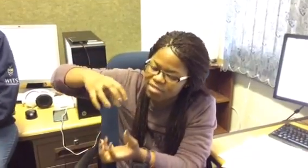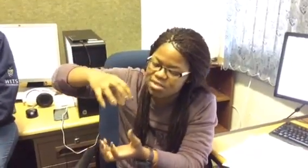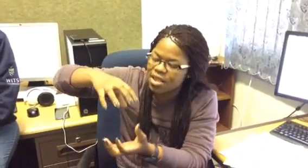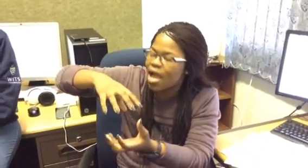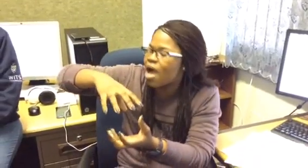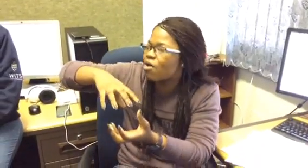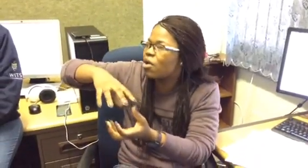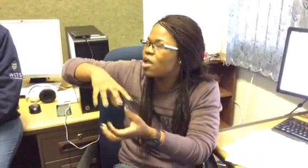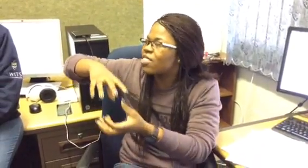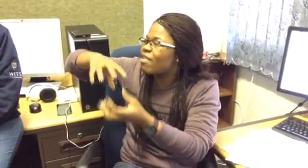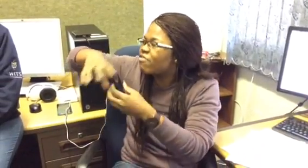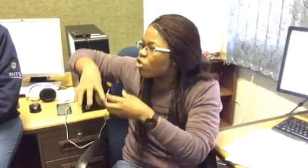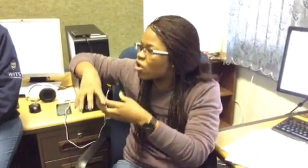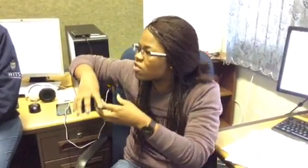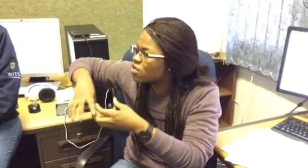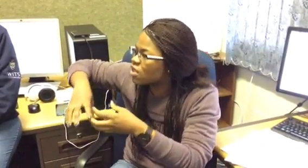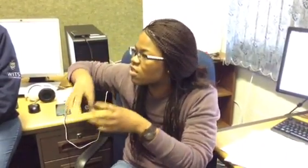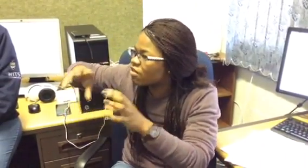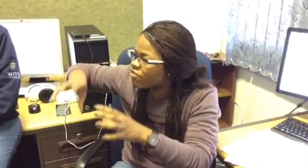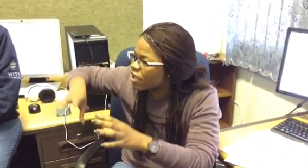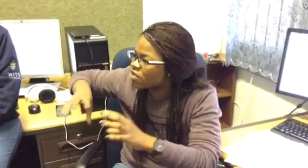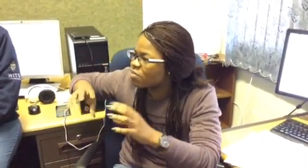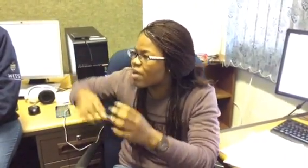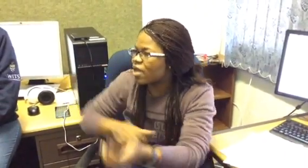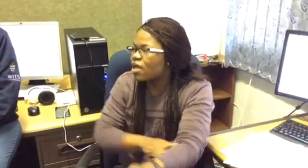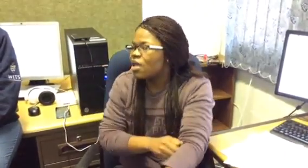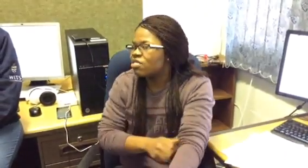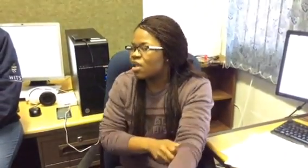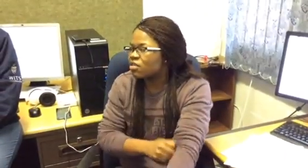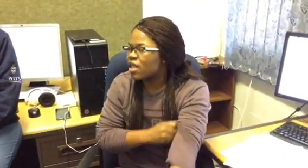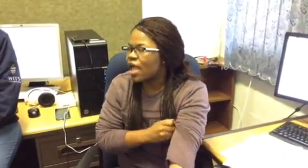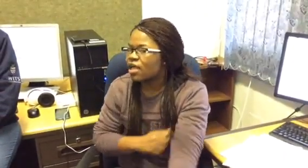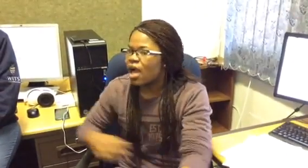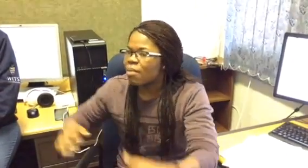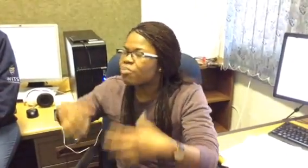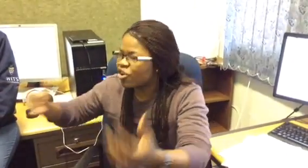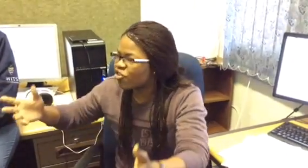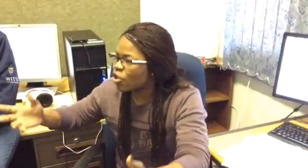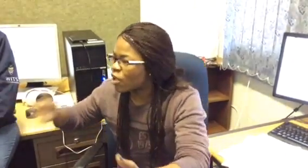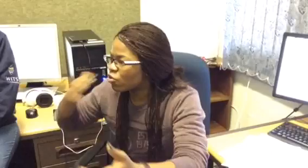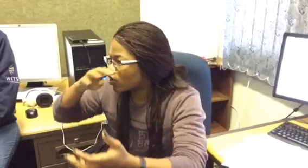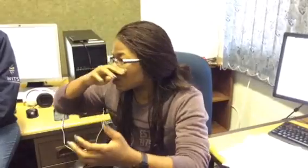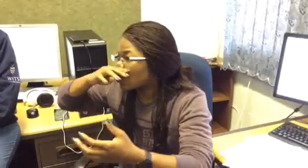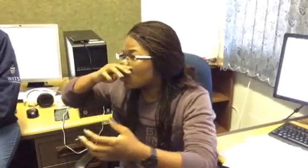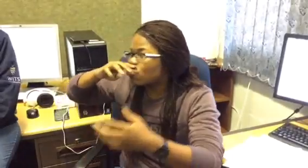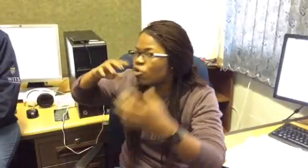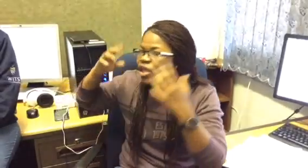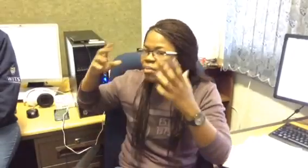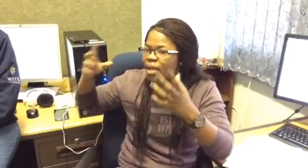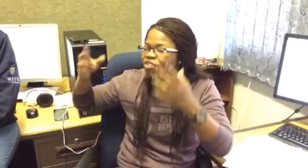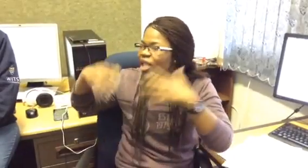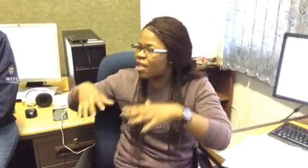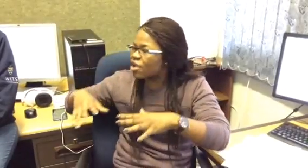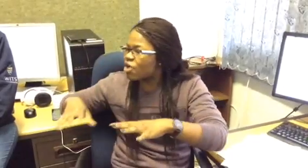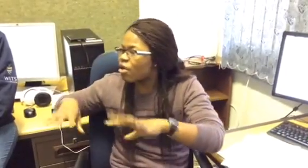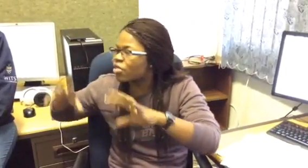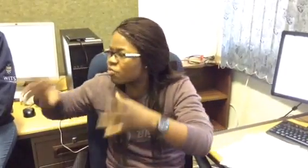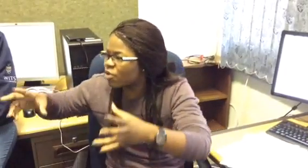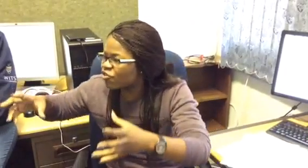seeing how that velocity is affected by things like um pressure and whatnot so you can imagine underground there's pressure